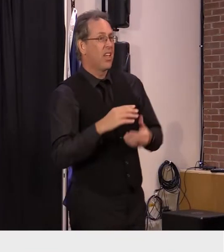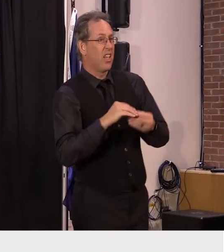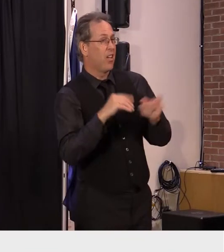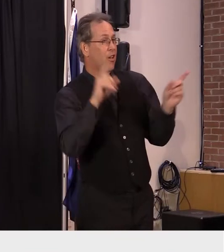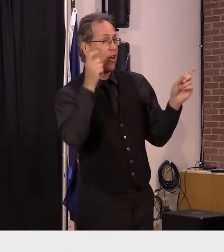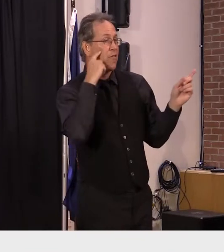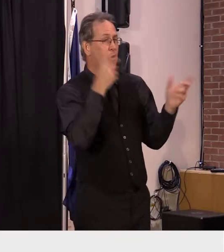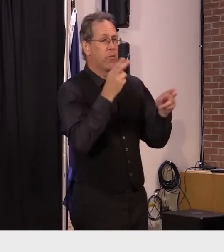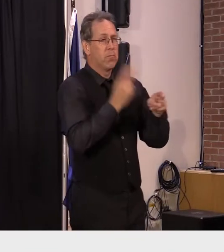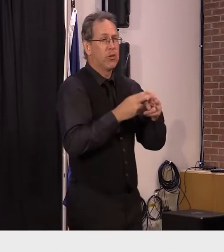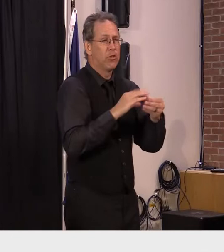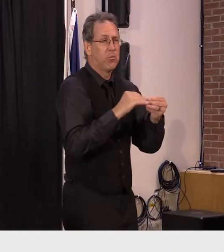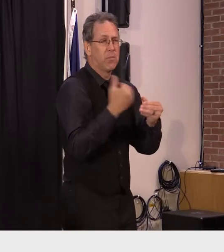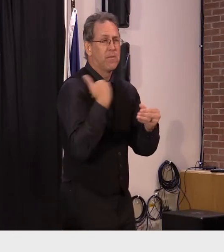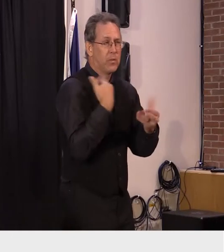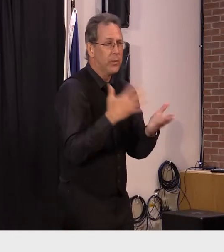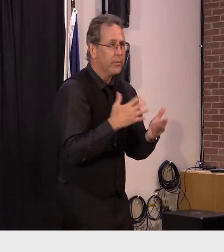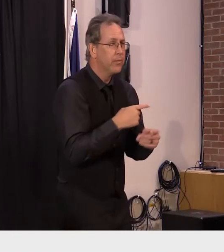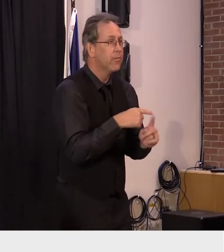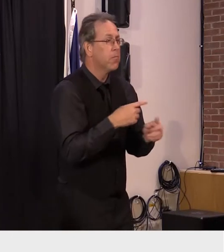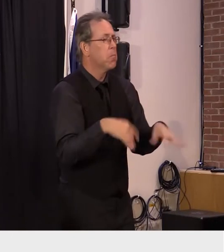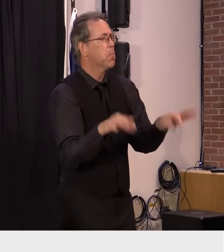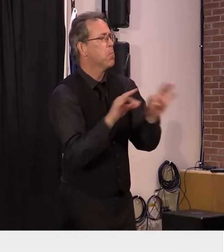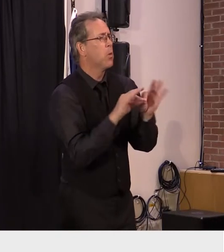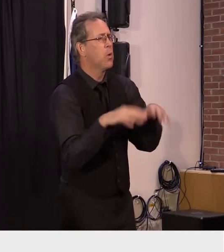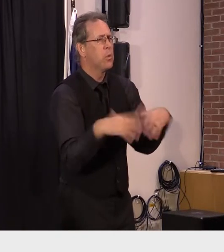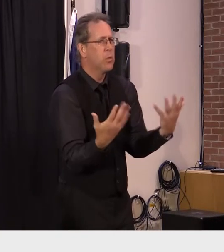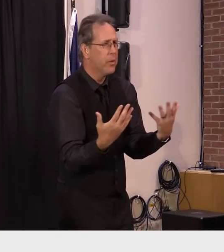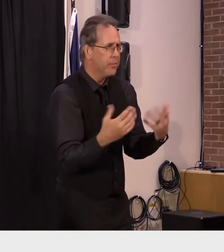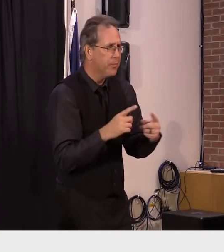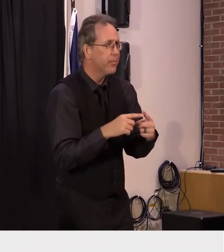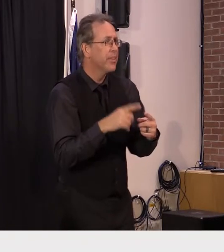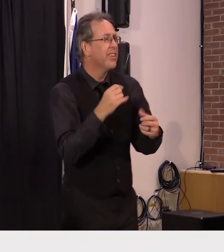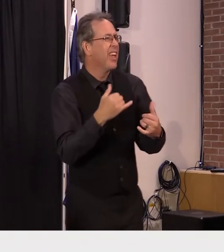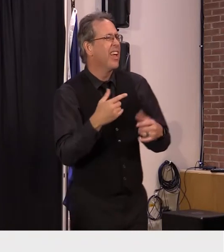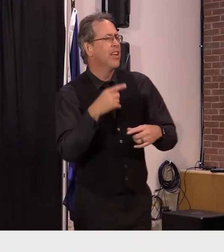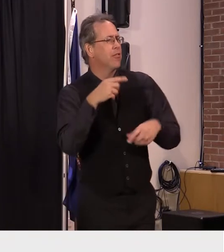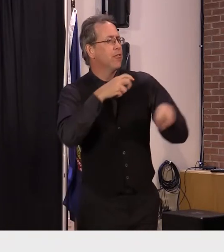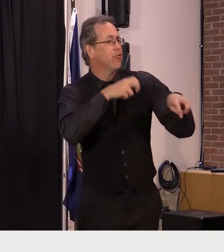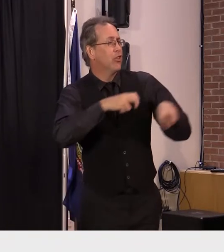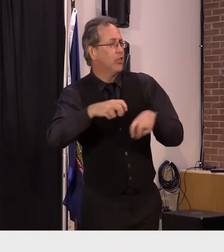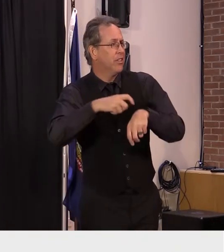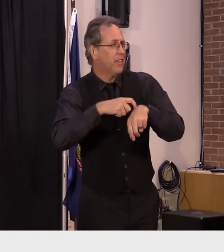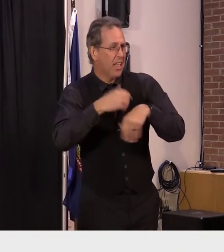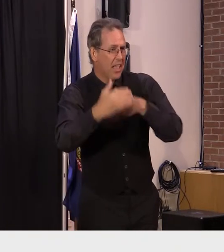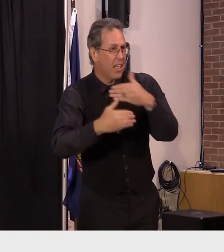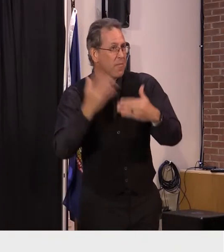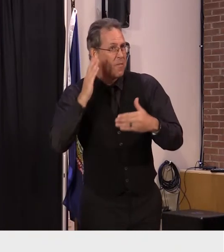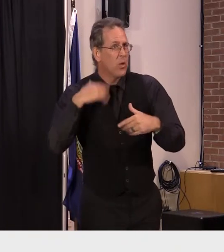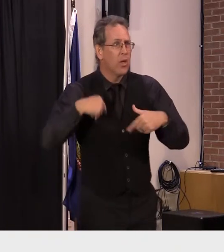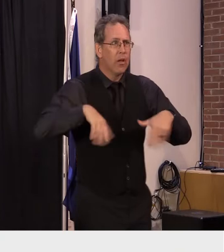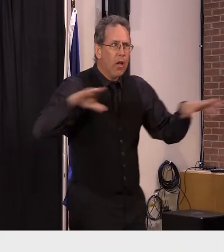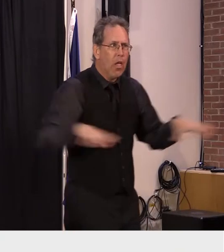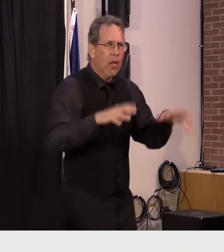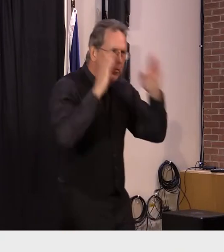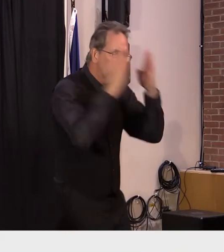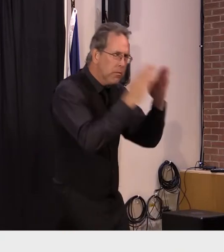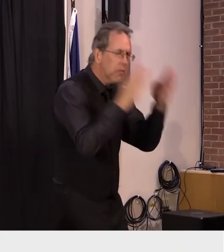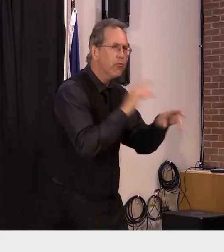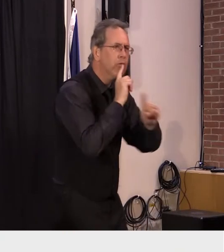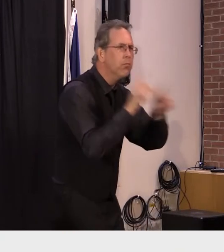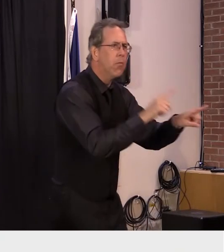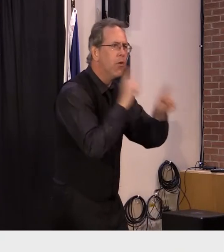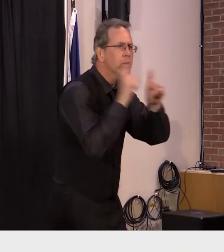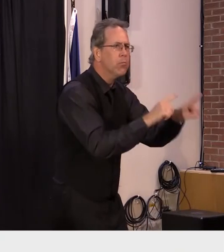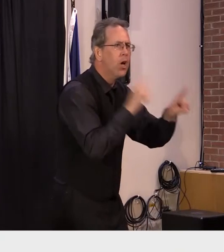that at the top of our press conference we are transitioning from from responding to the pandemic and to to a focus